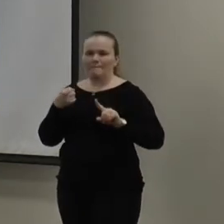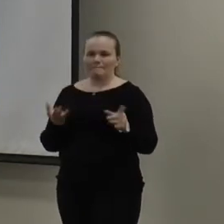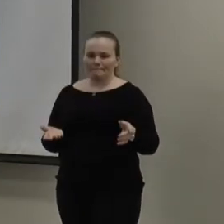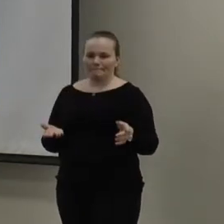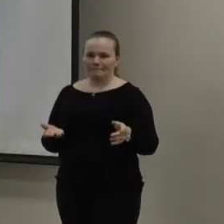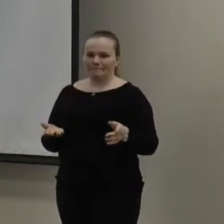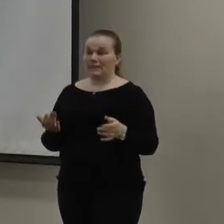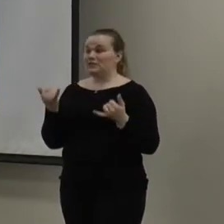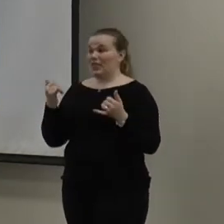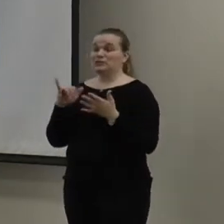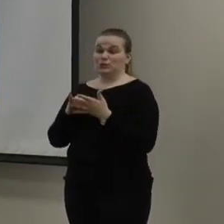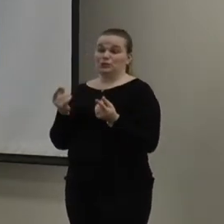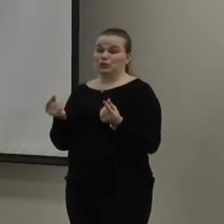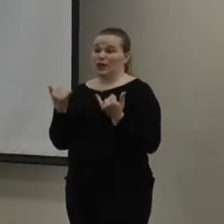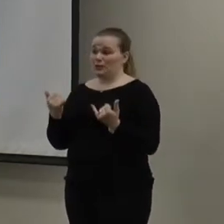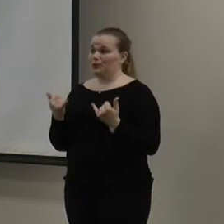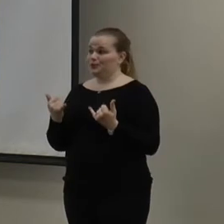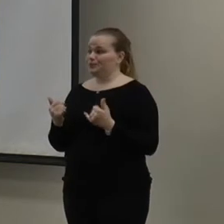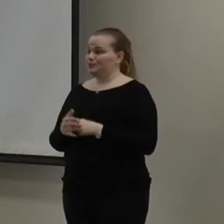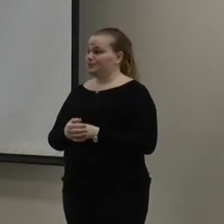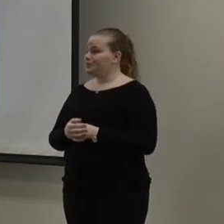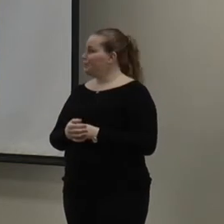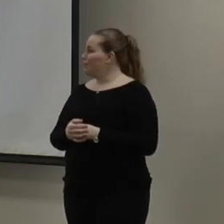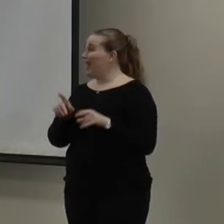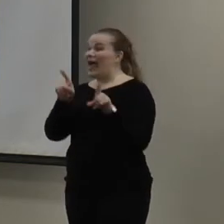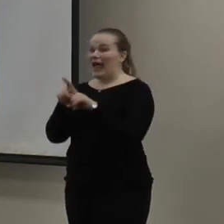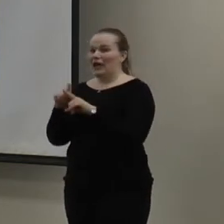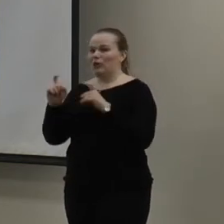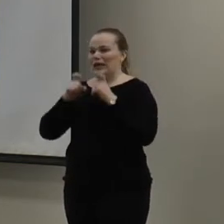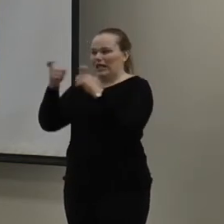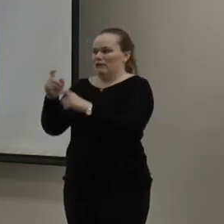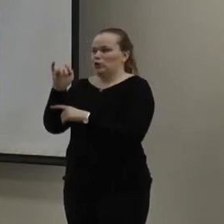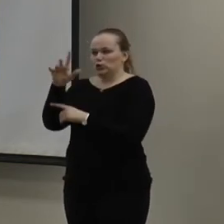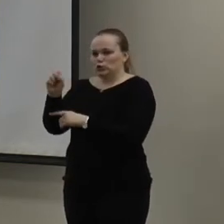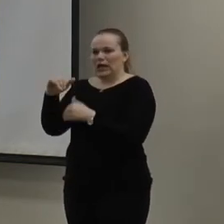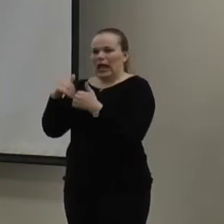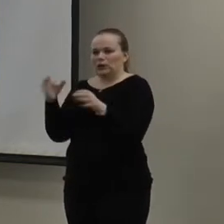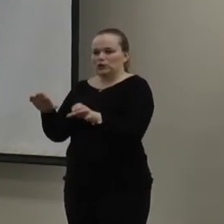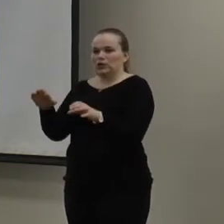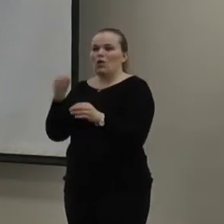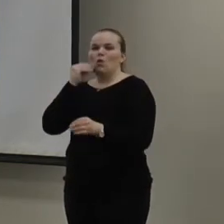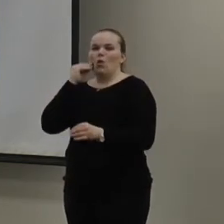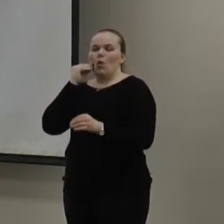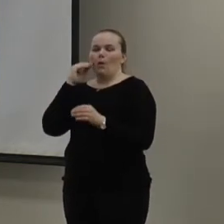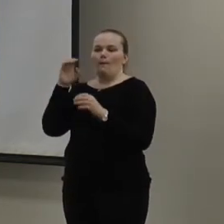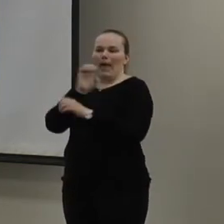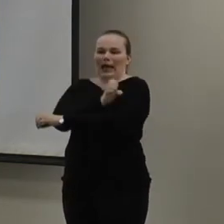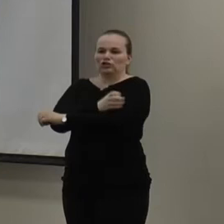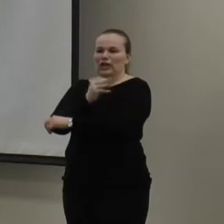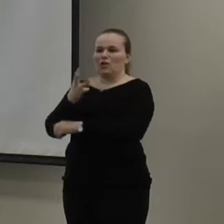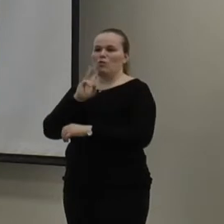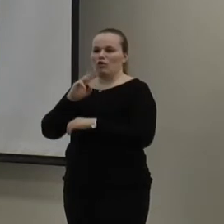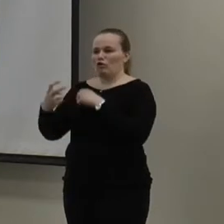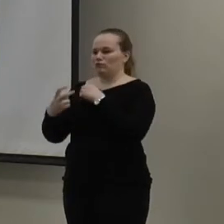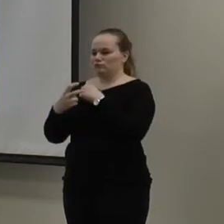So, we're going to do just that and we provided you the tools to do that. The Home Energy and Water Evaluation Backpack